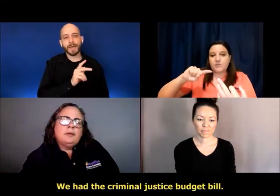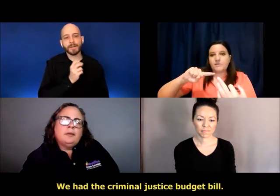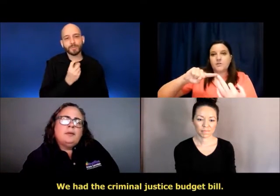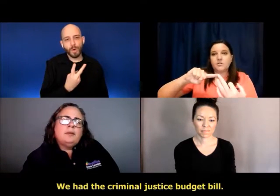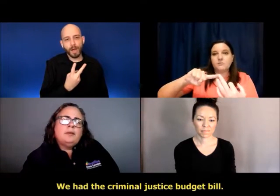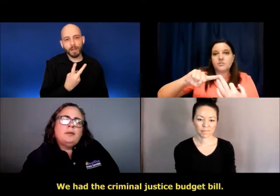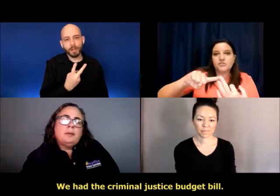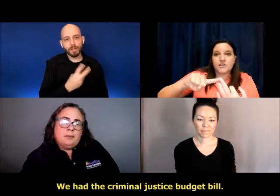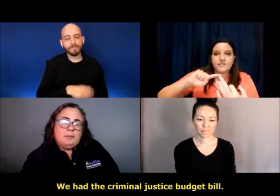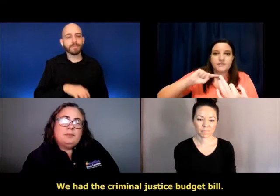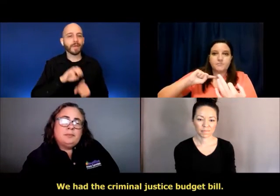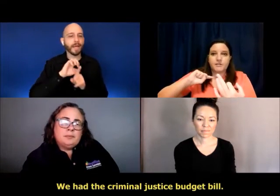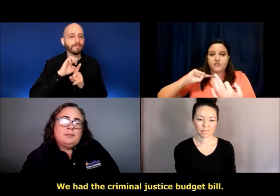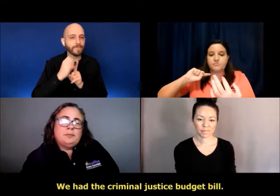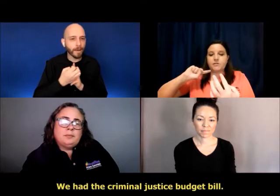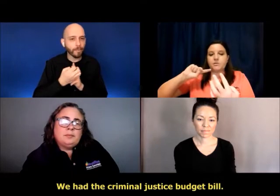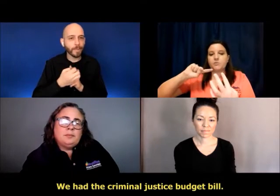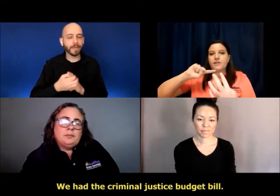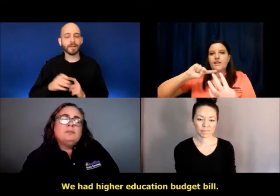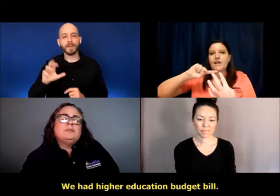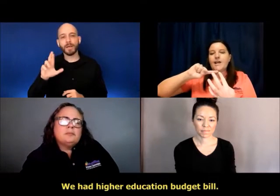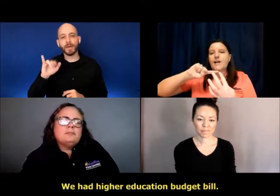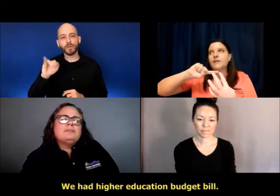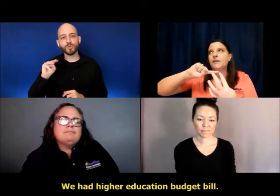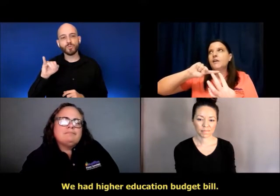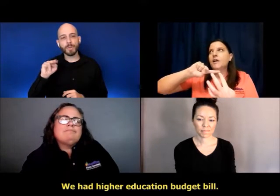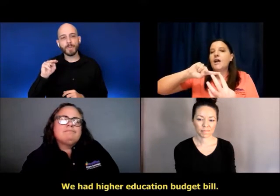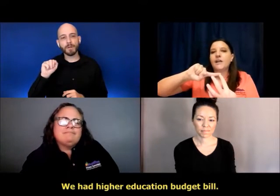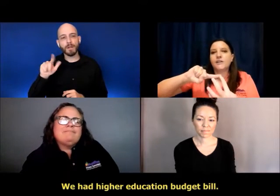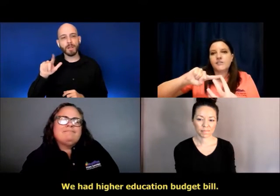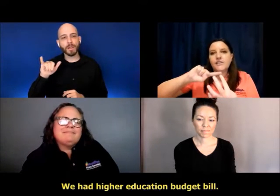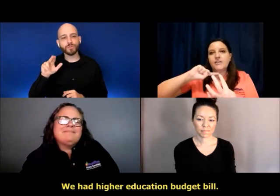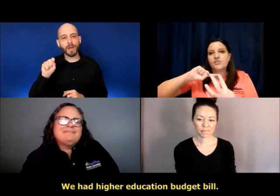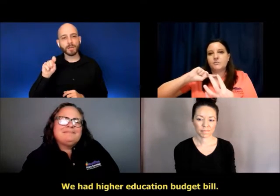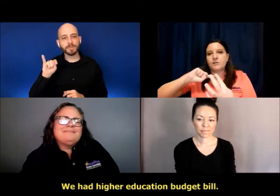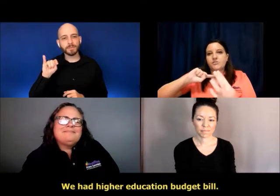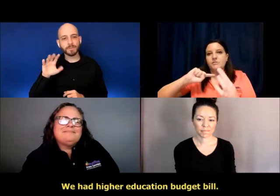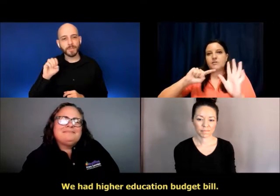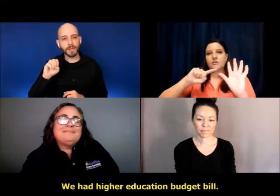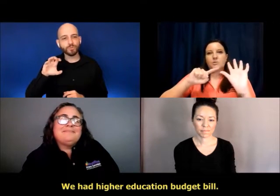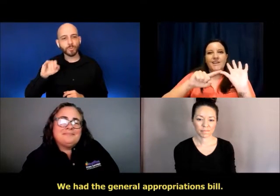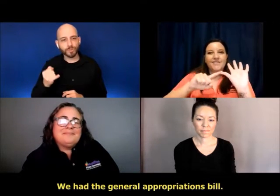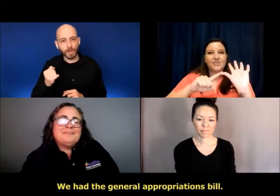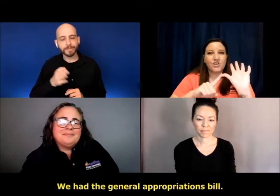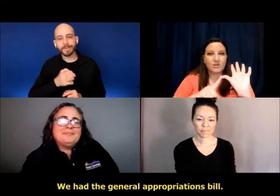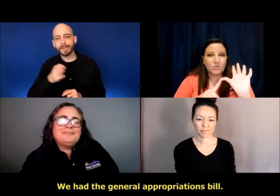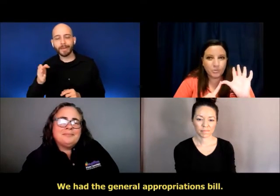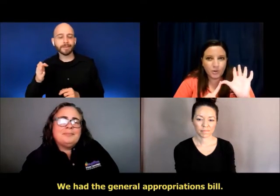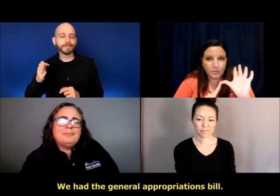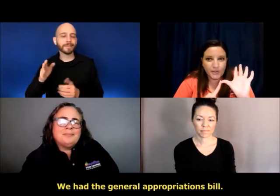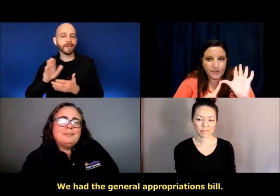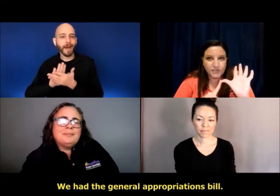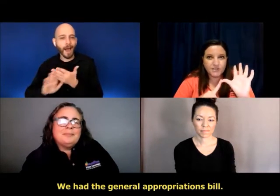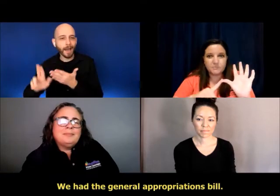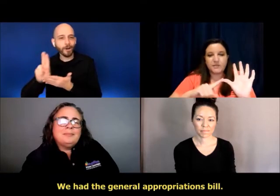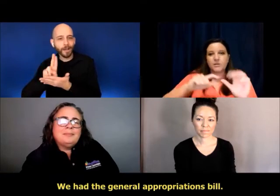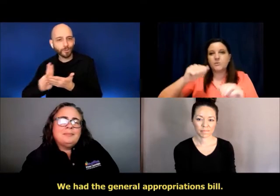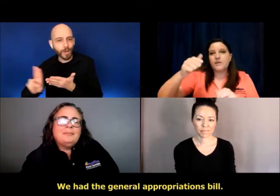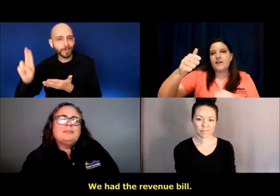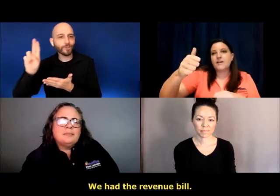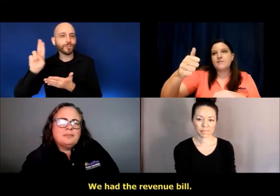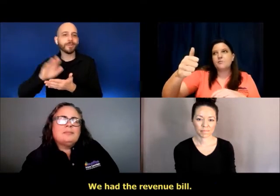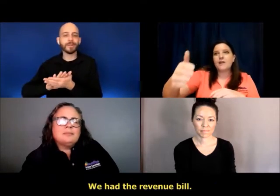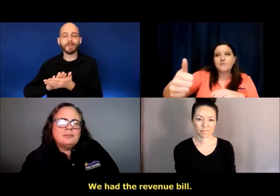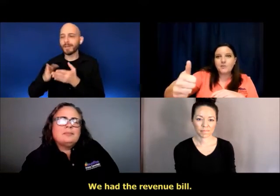bill. We had the criminal justice budget bill. We had higher education budget bill. We had the general appropriations